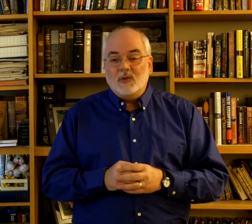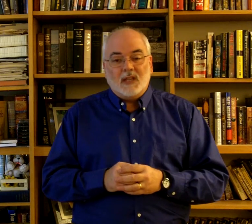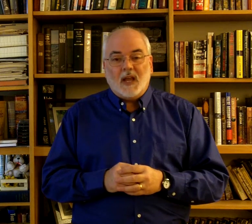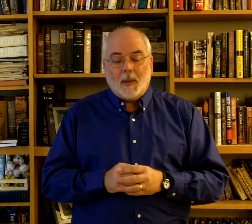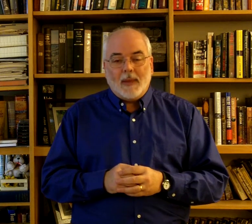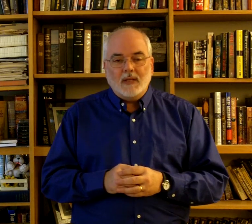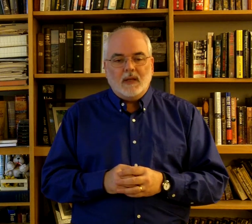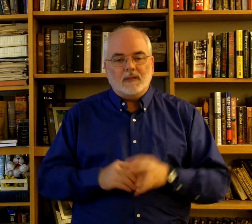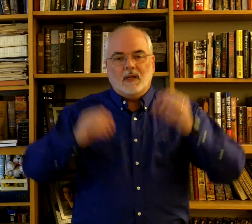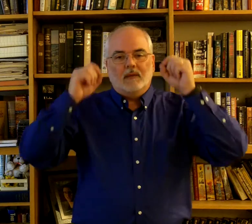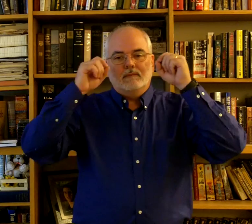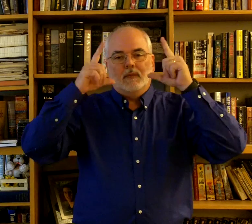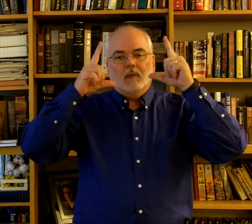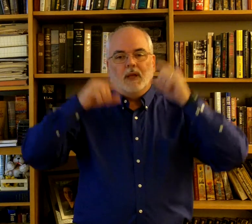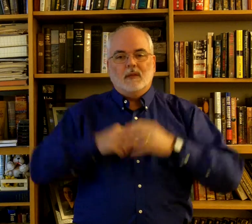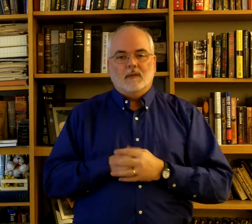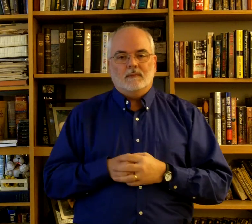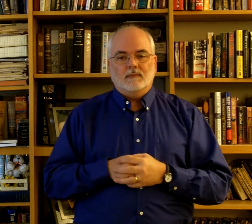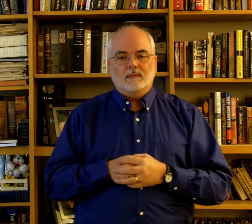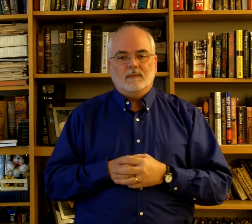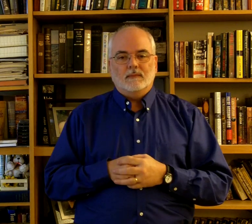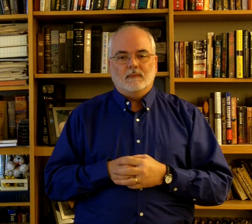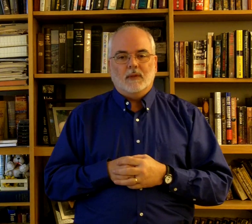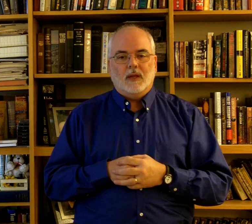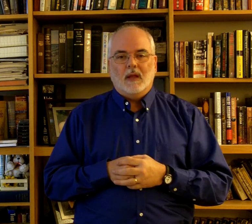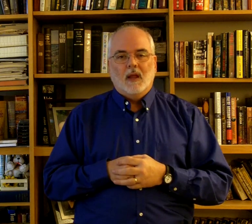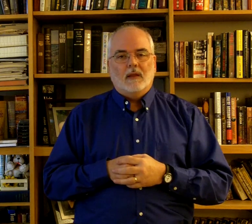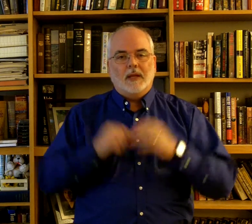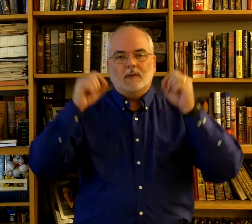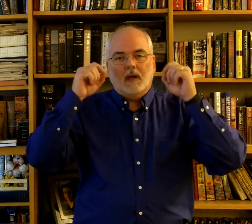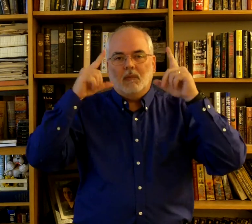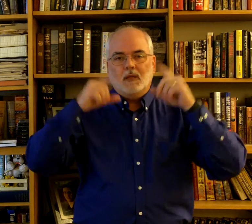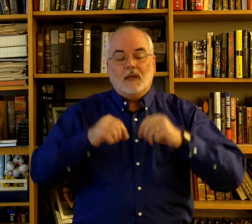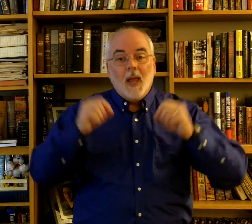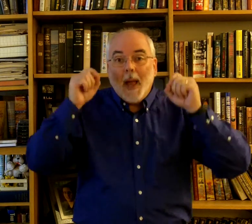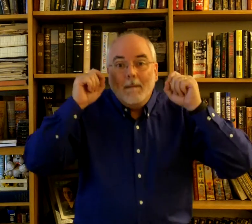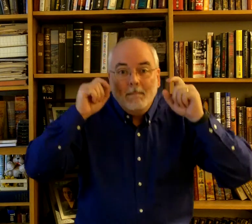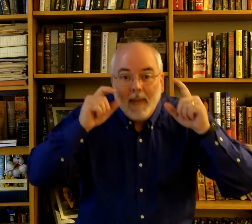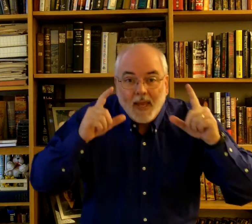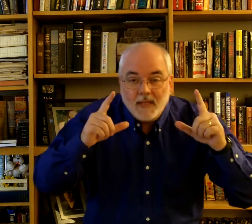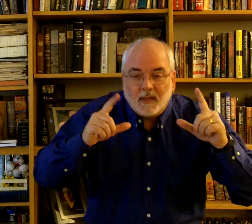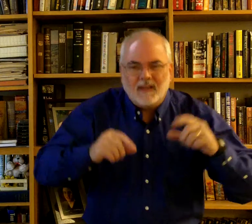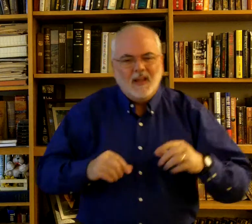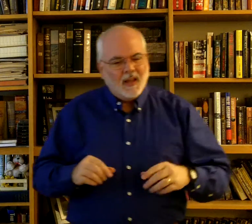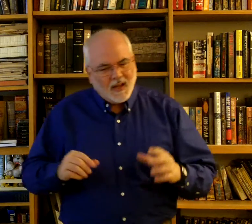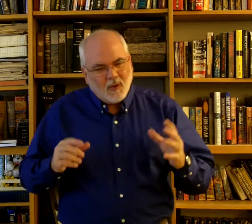sign amazing, it's not amazing. Okay. That's not amazing. Amazing. You know,